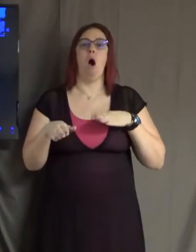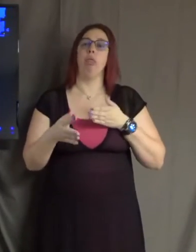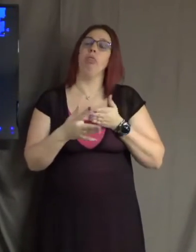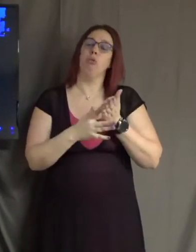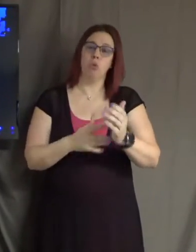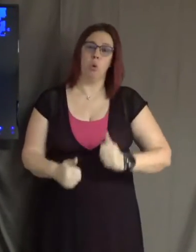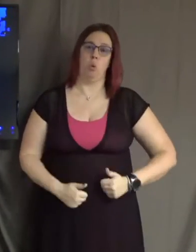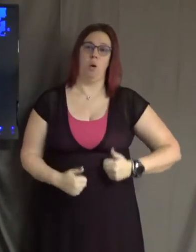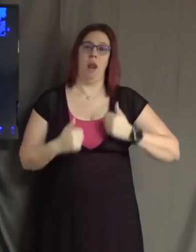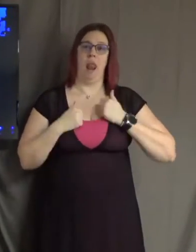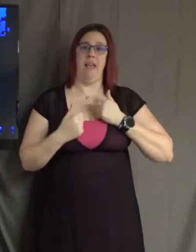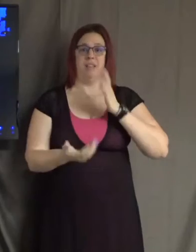unsolicited advice.